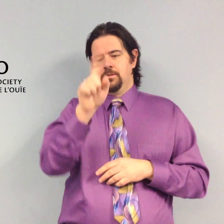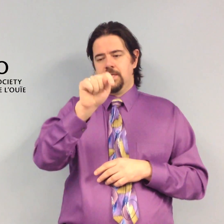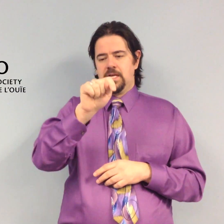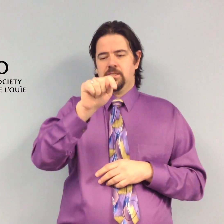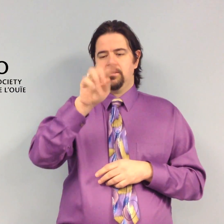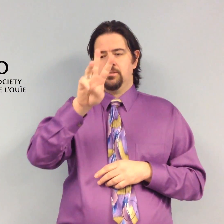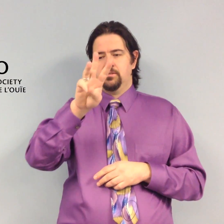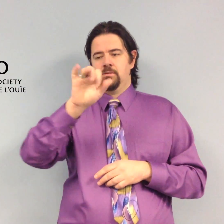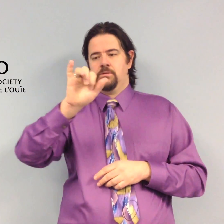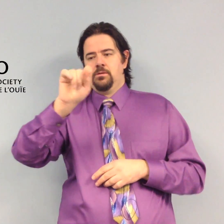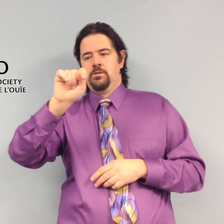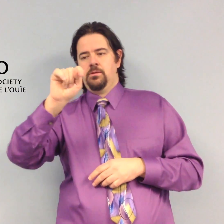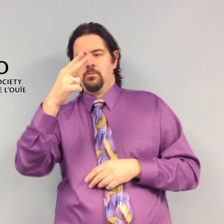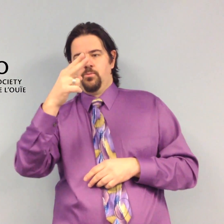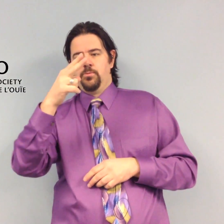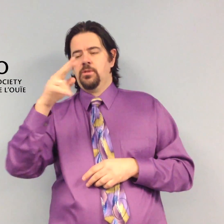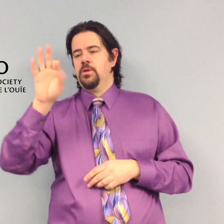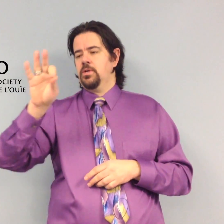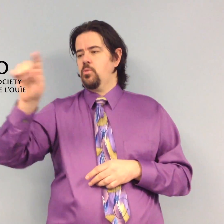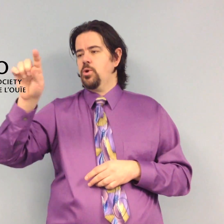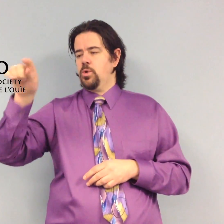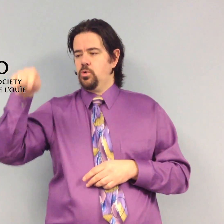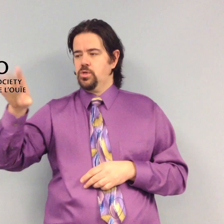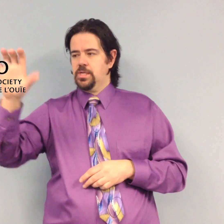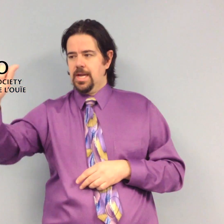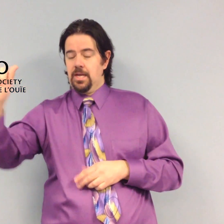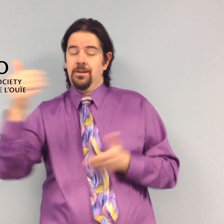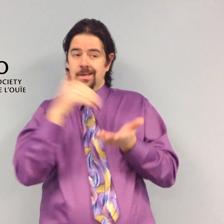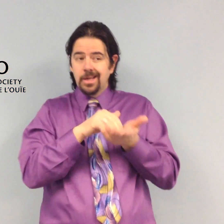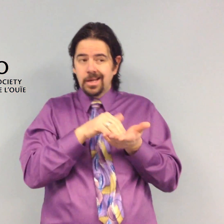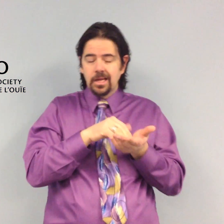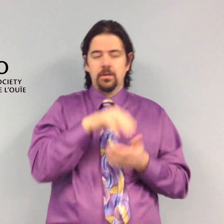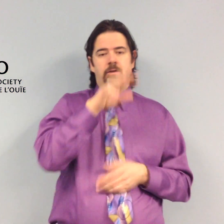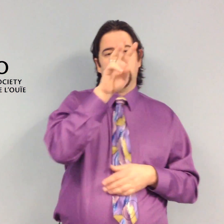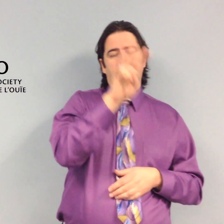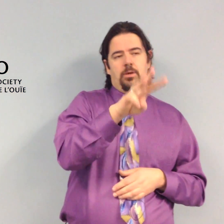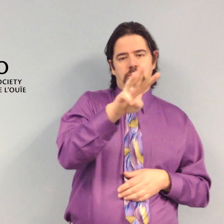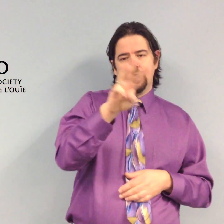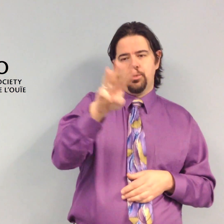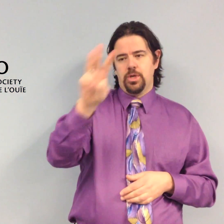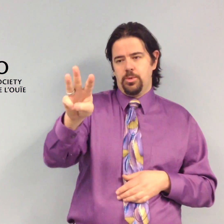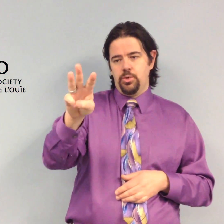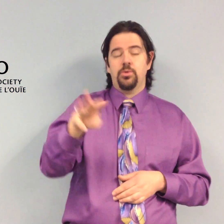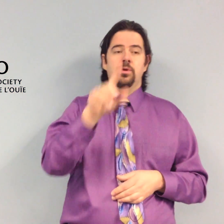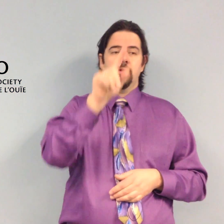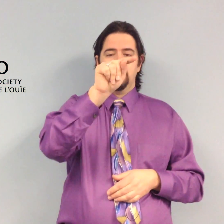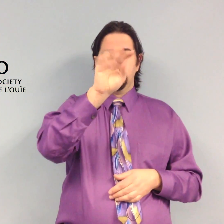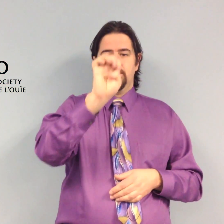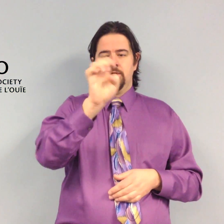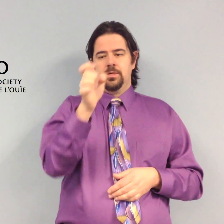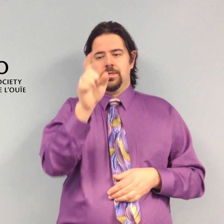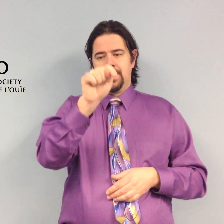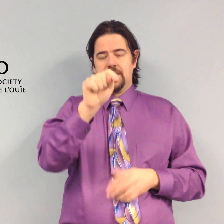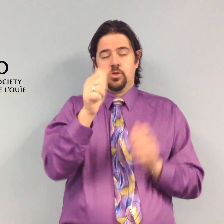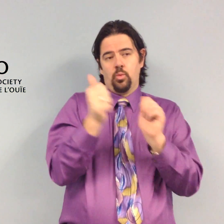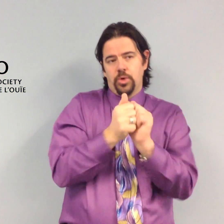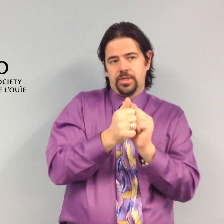Again, that's www.textwith911.ca